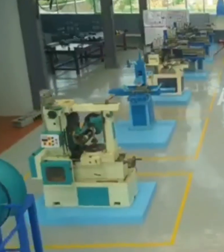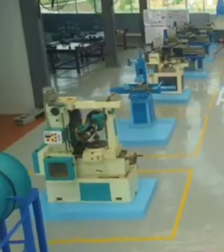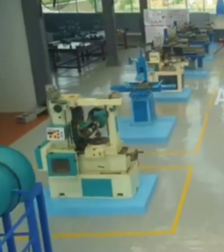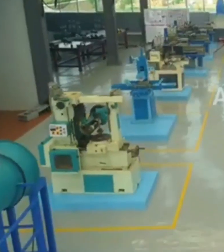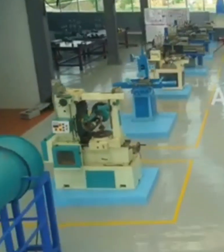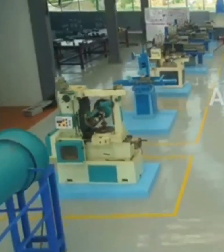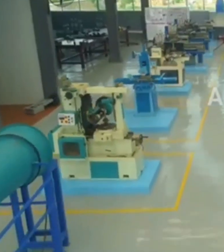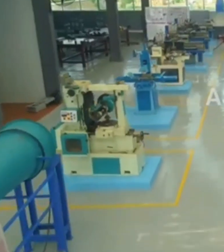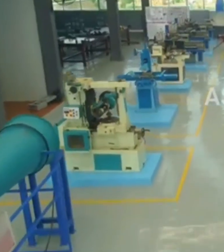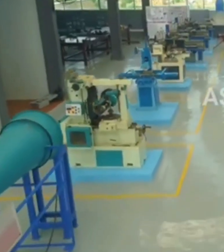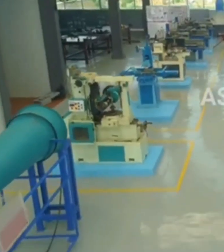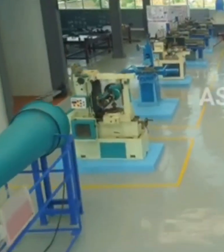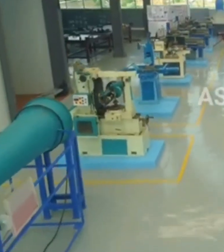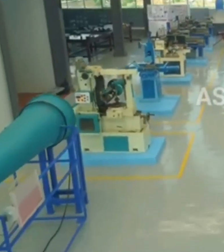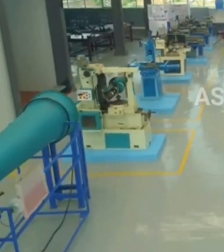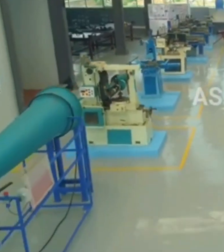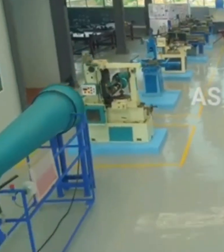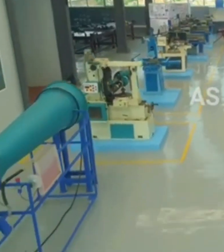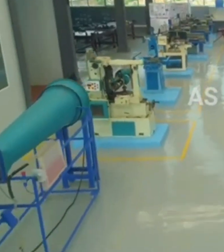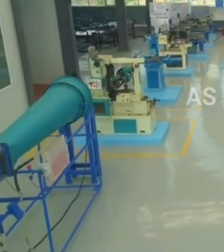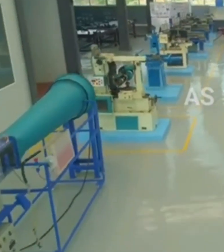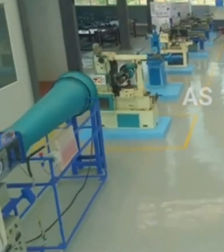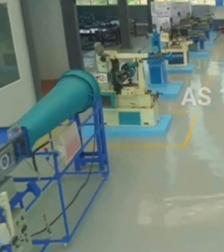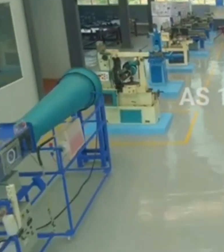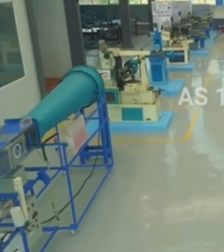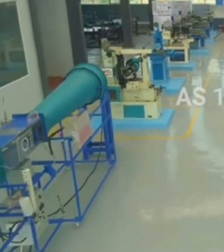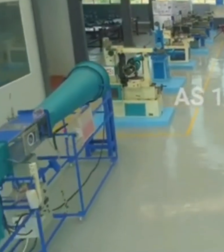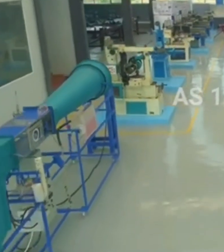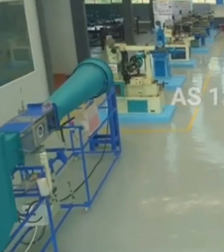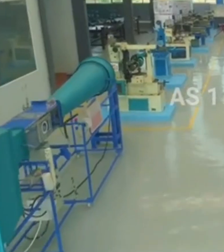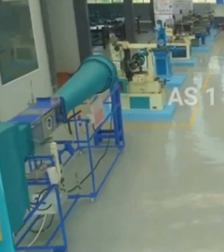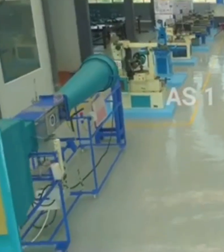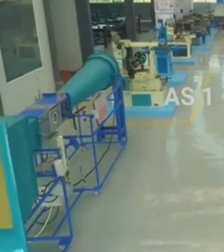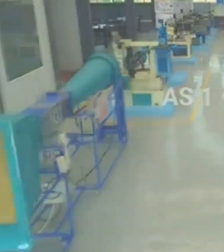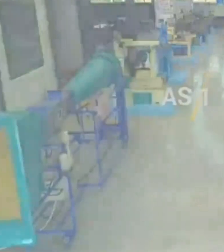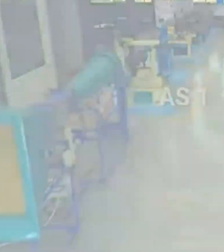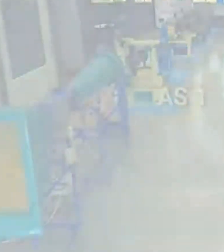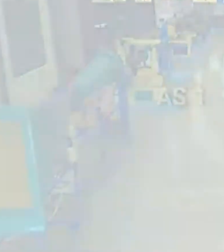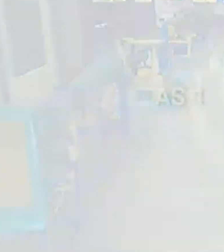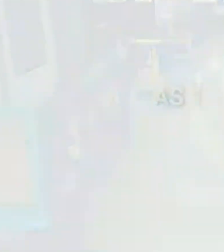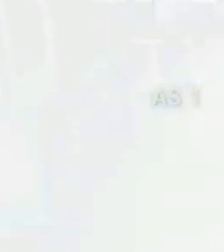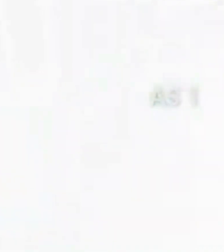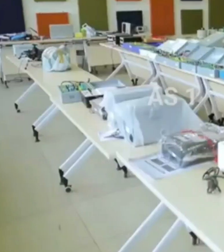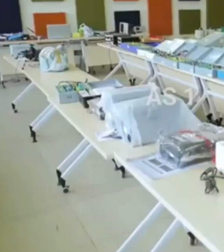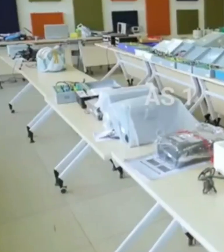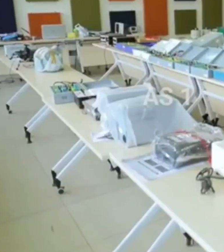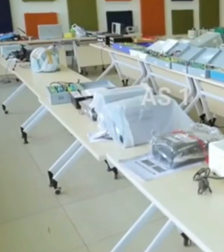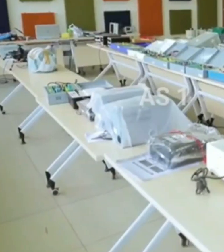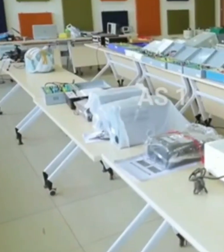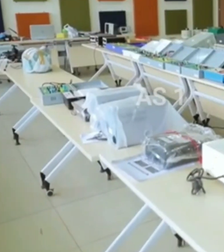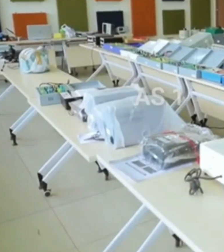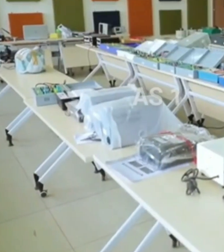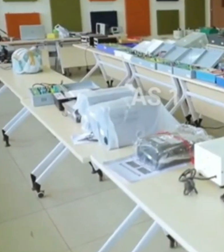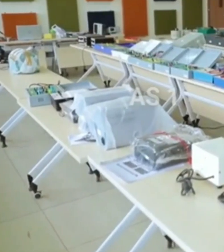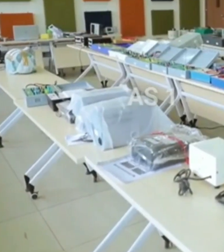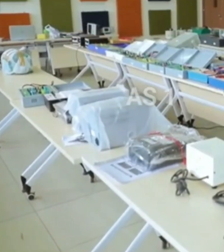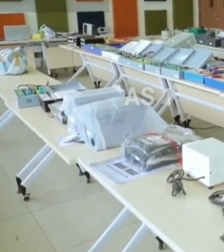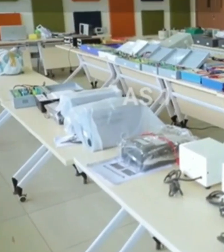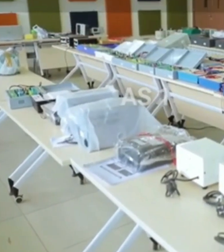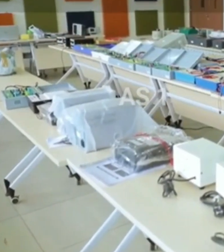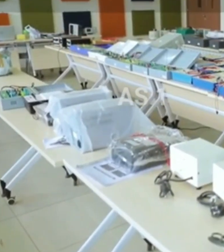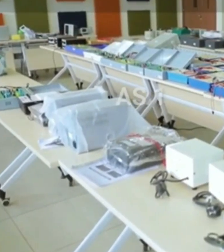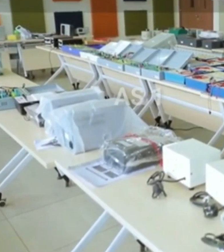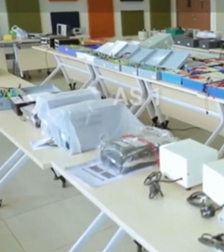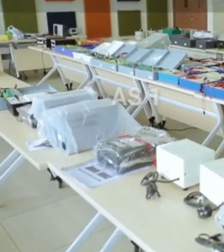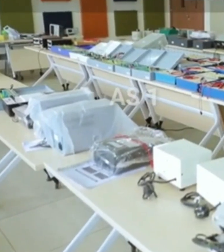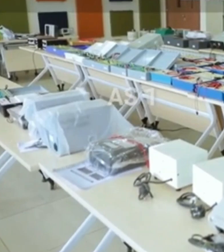university to talk about aviation science they start from kg and those schools that are visited that talk